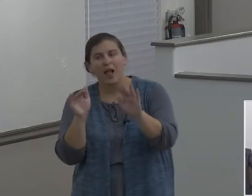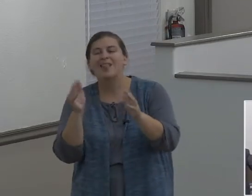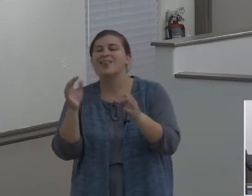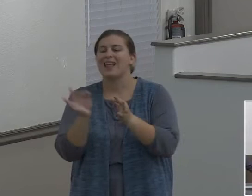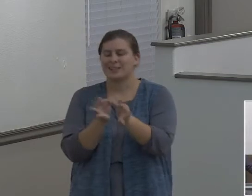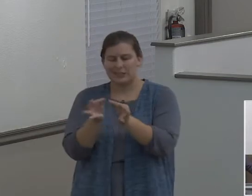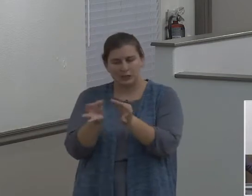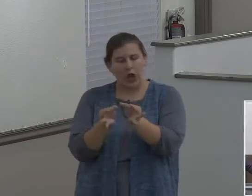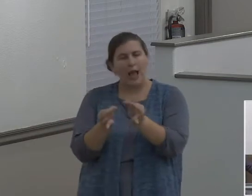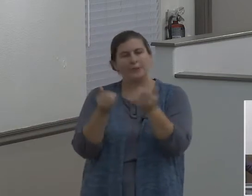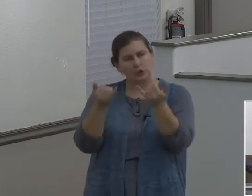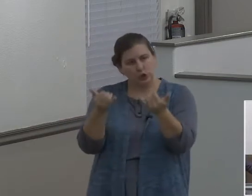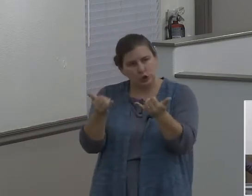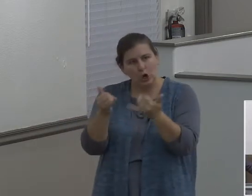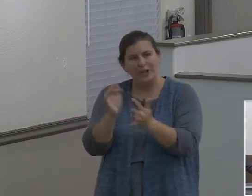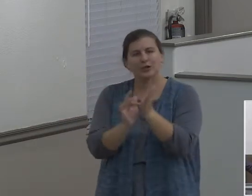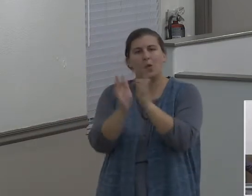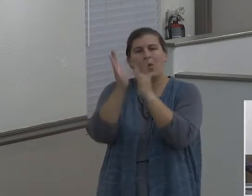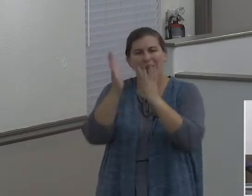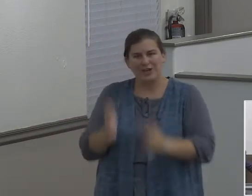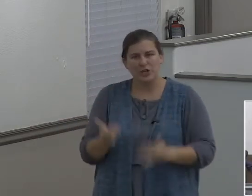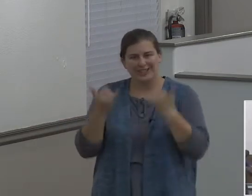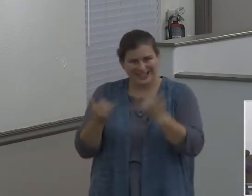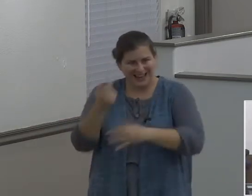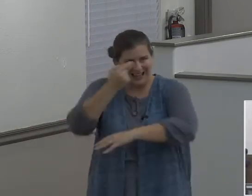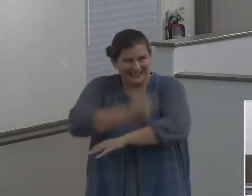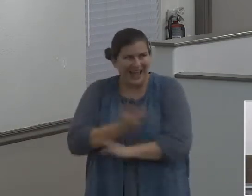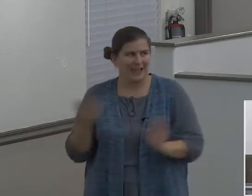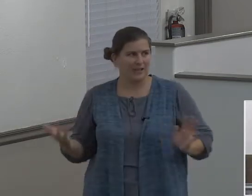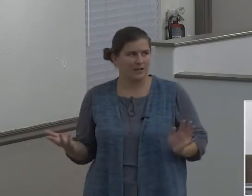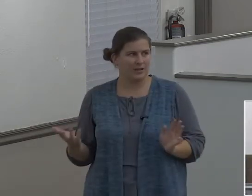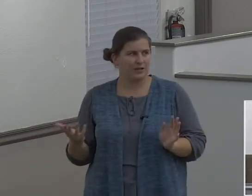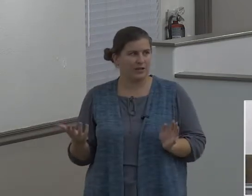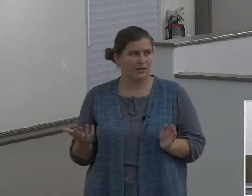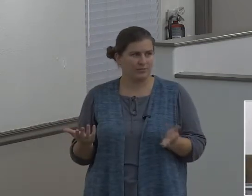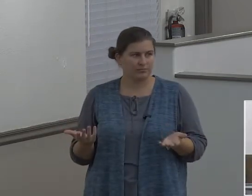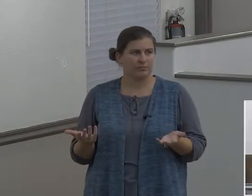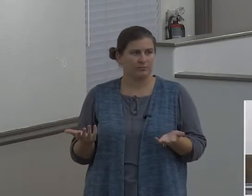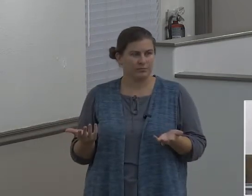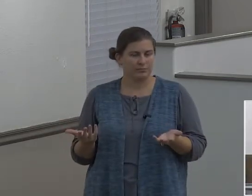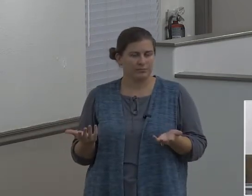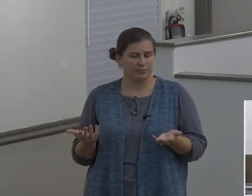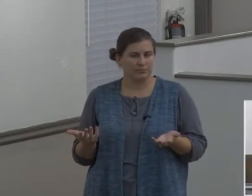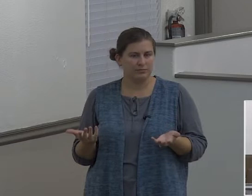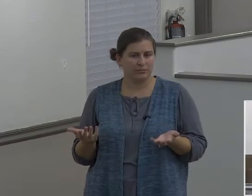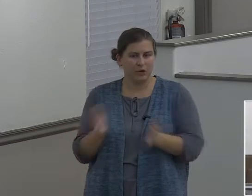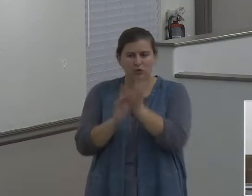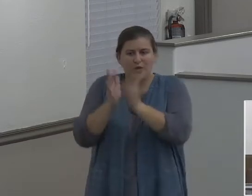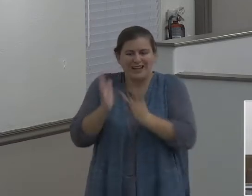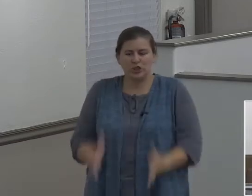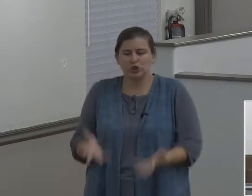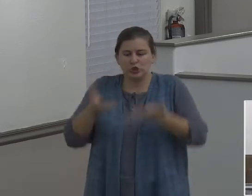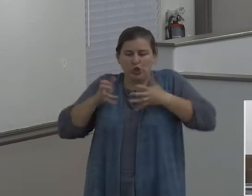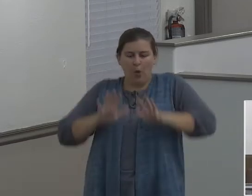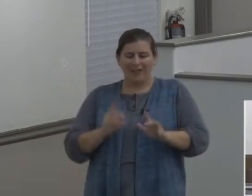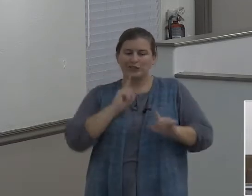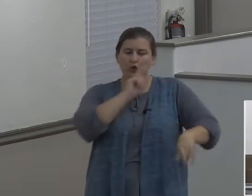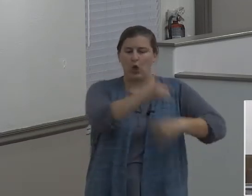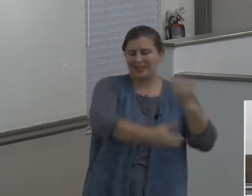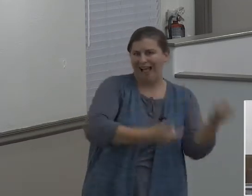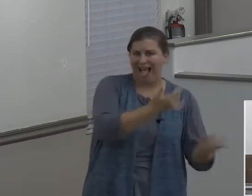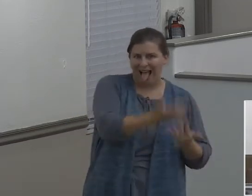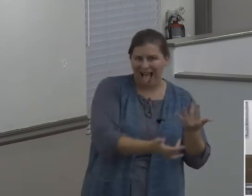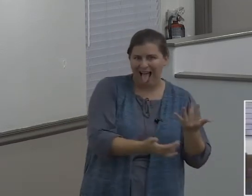Christians today. Yeah, they want, they don't want to go to hell they may have very genuinely